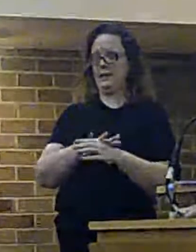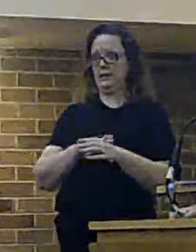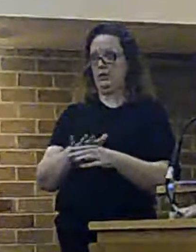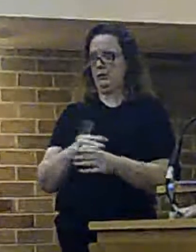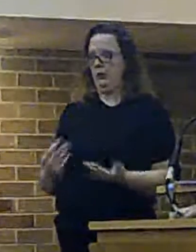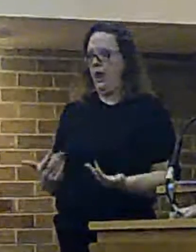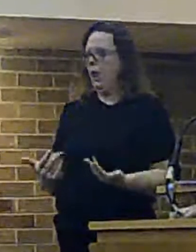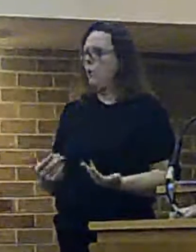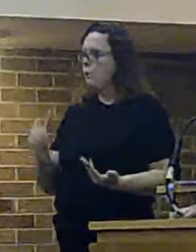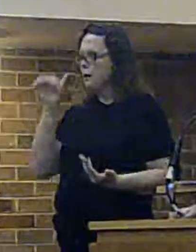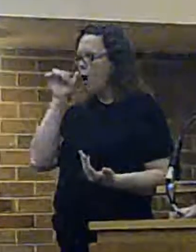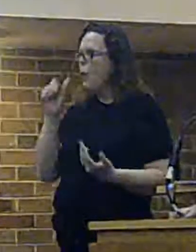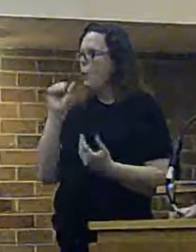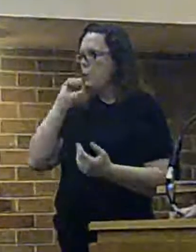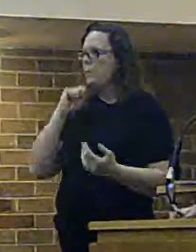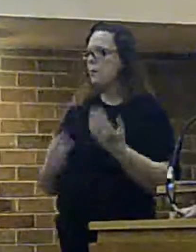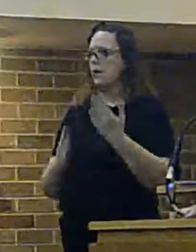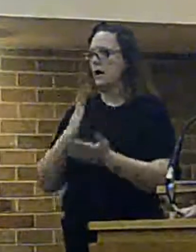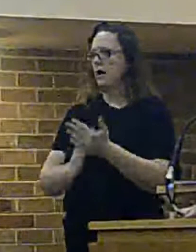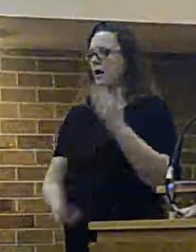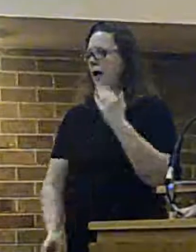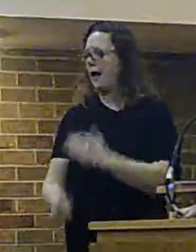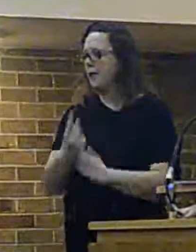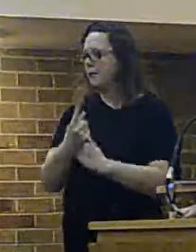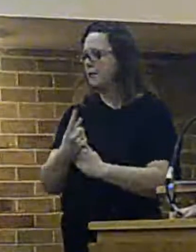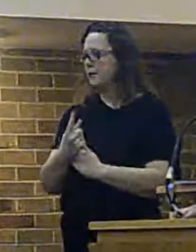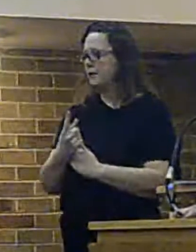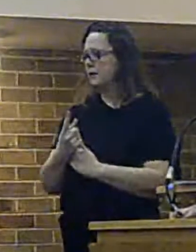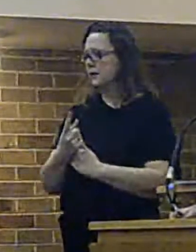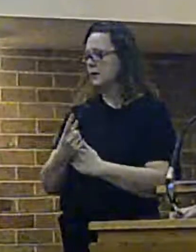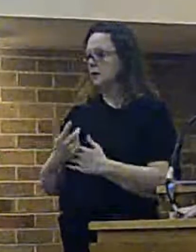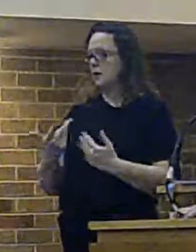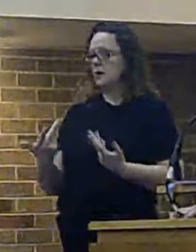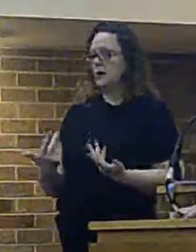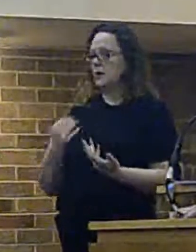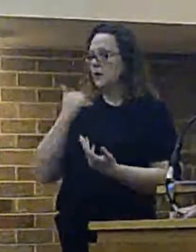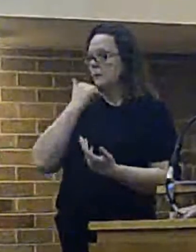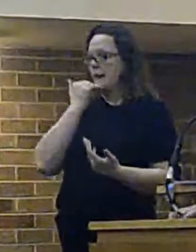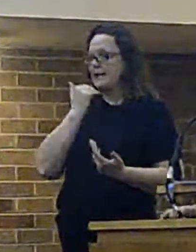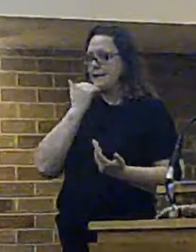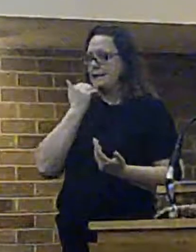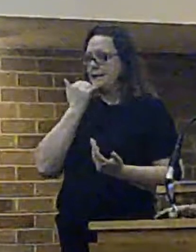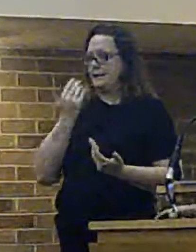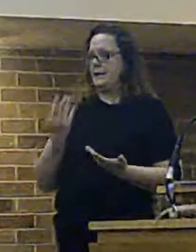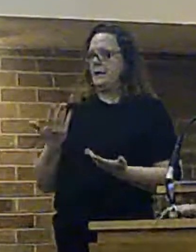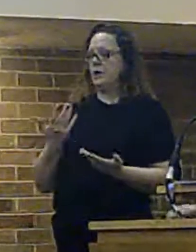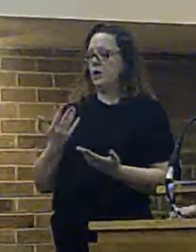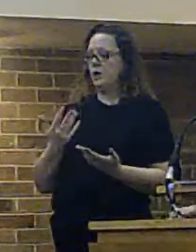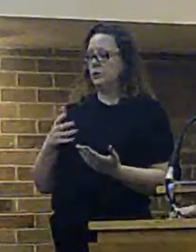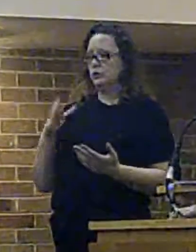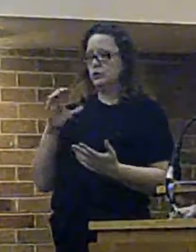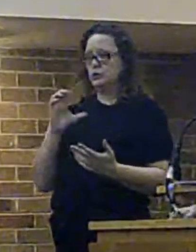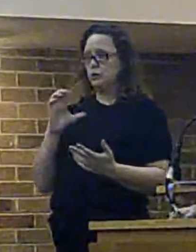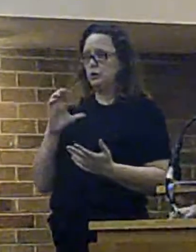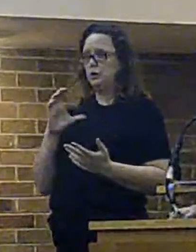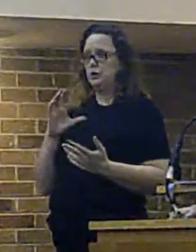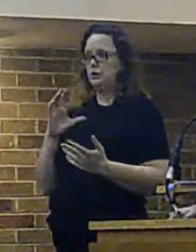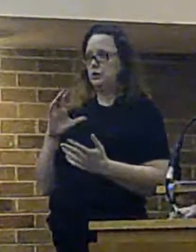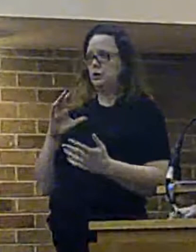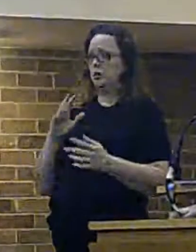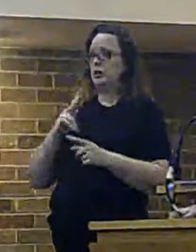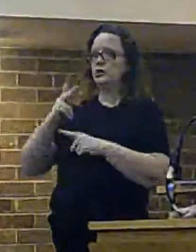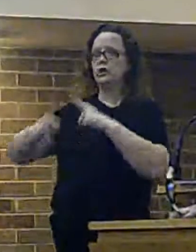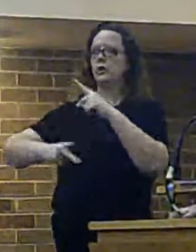now. That is not because we not employing enough people, we are employing too many, certainly more than we have the budget for.